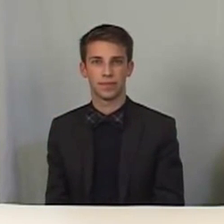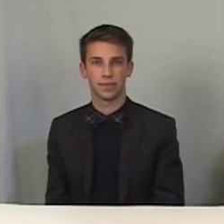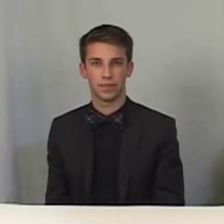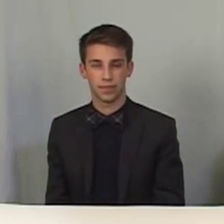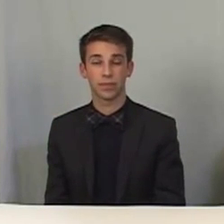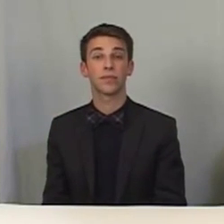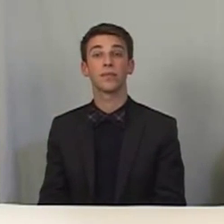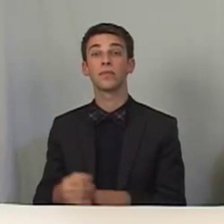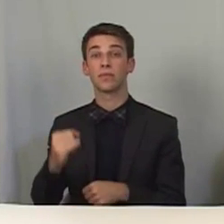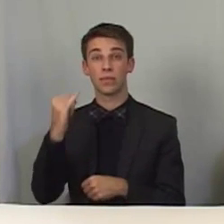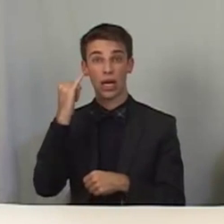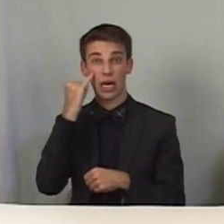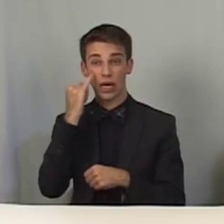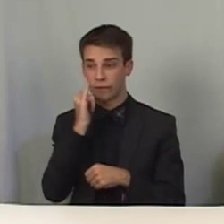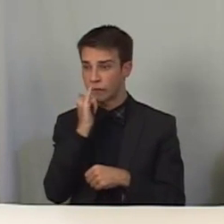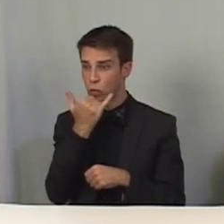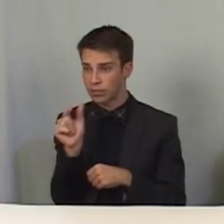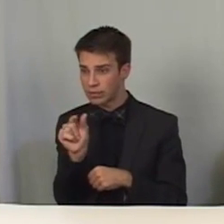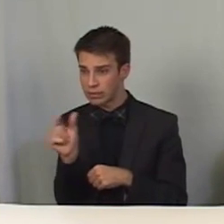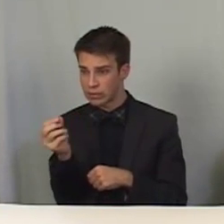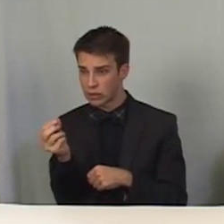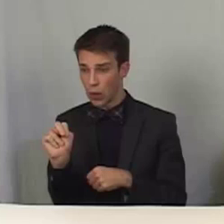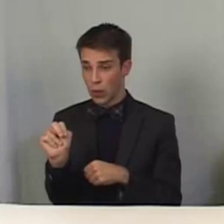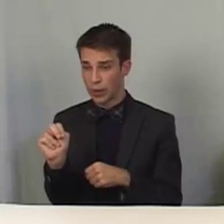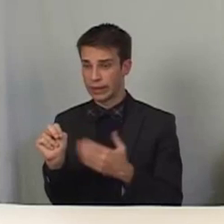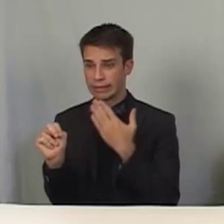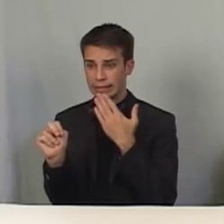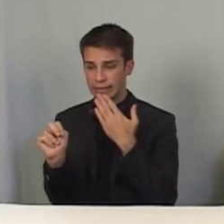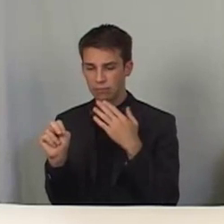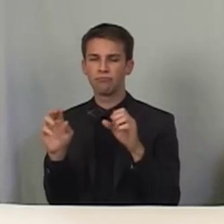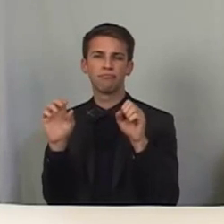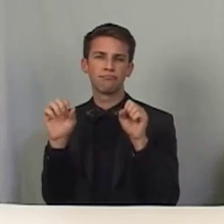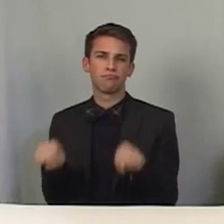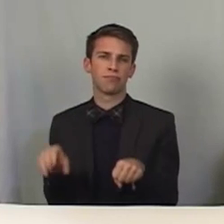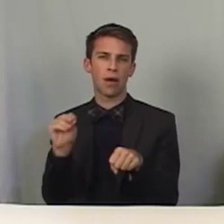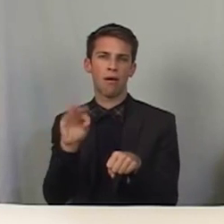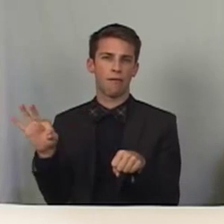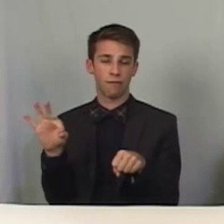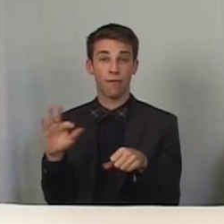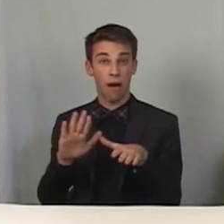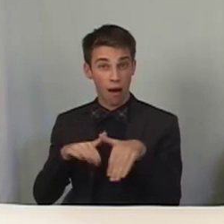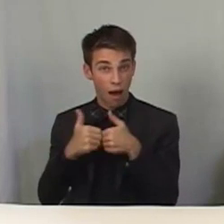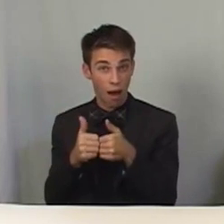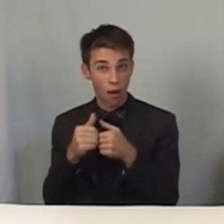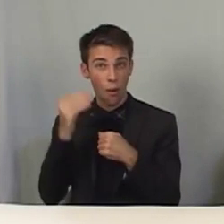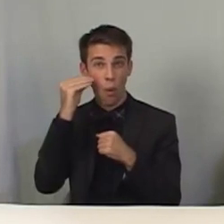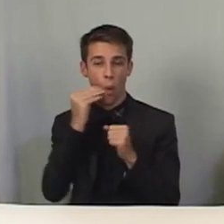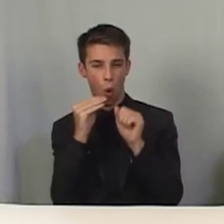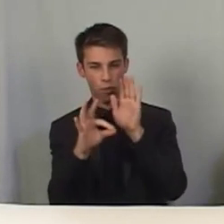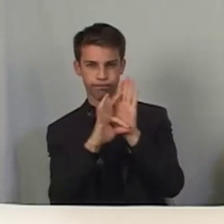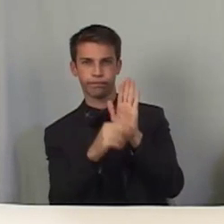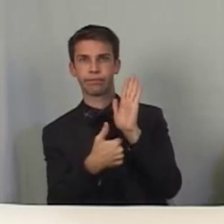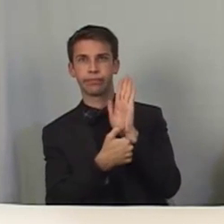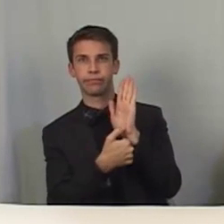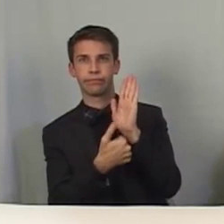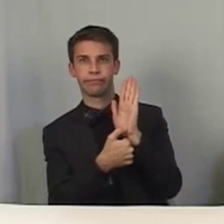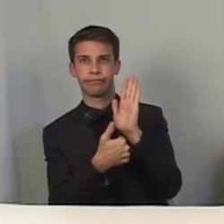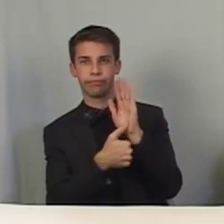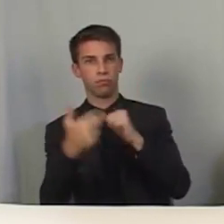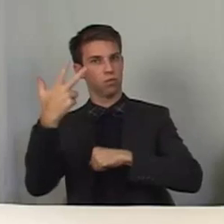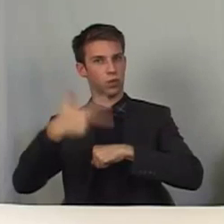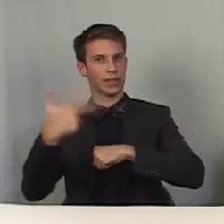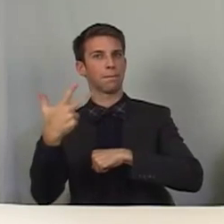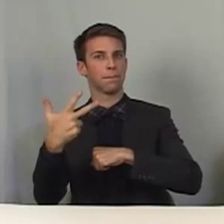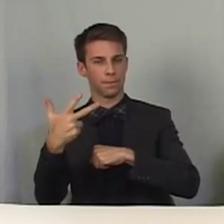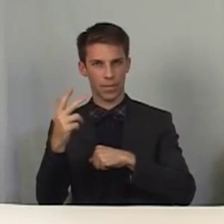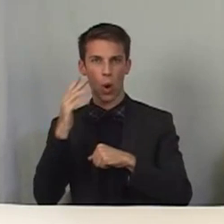If you accidentally activate the switch control, you can triple-click the Home button at any time to